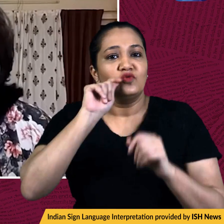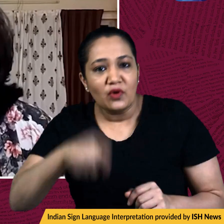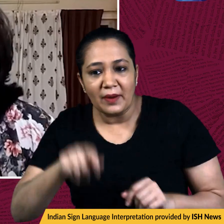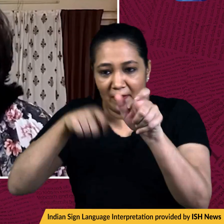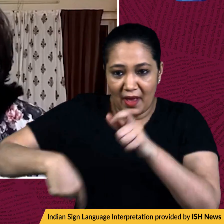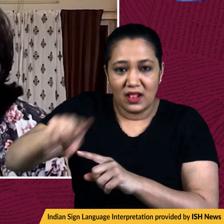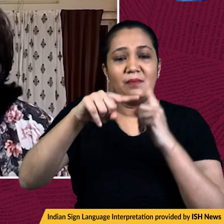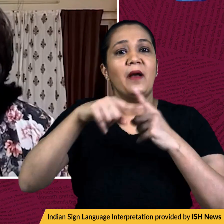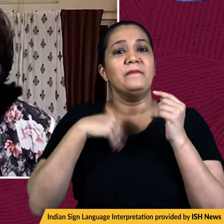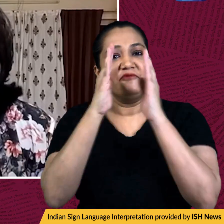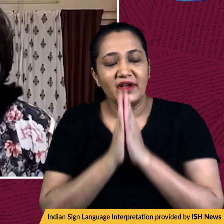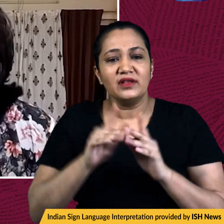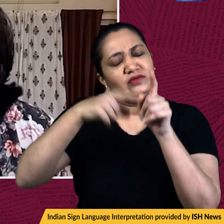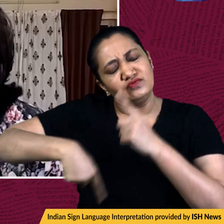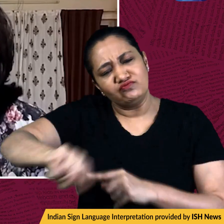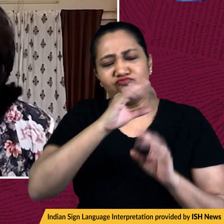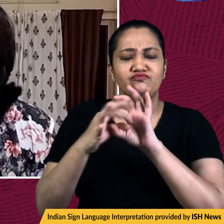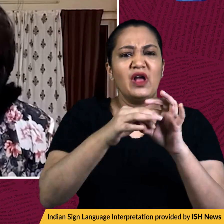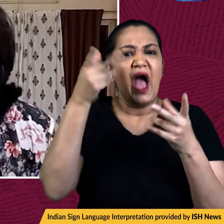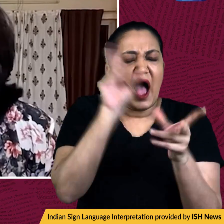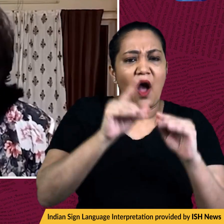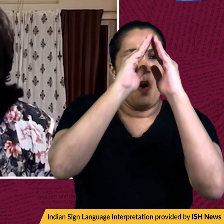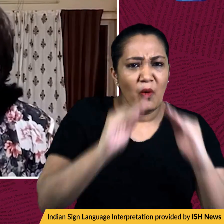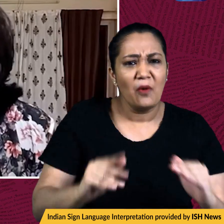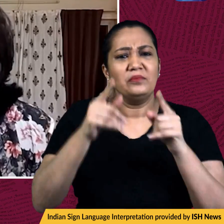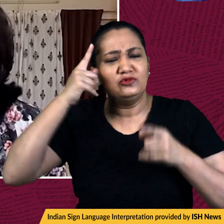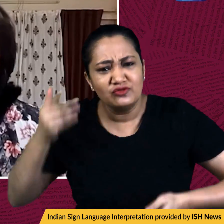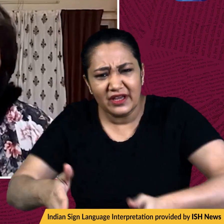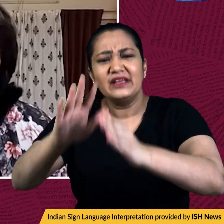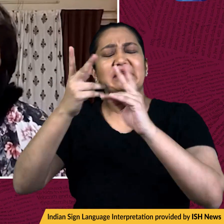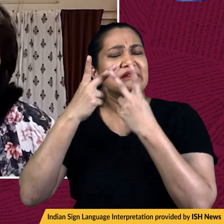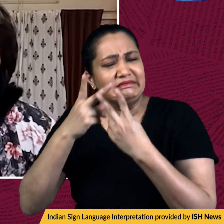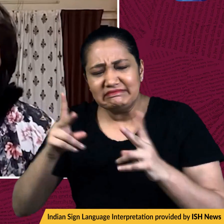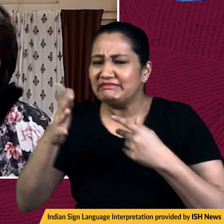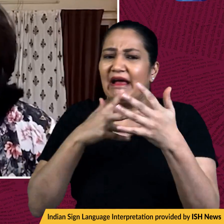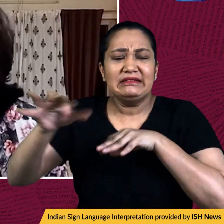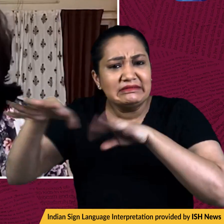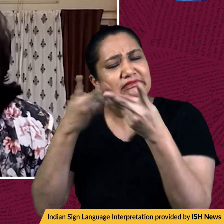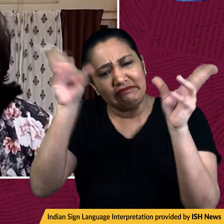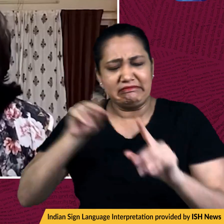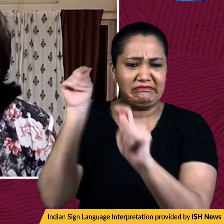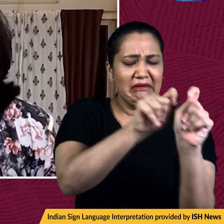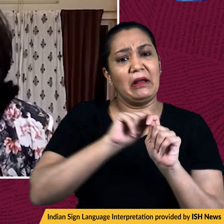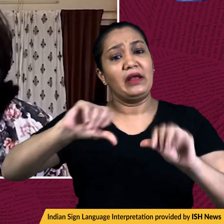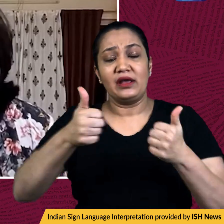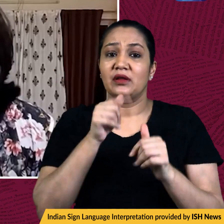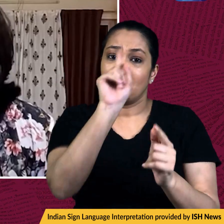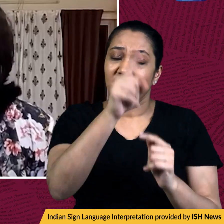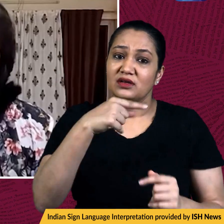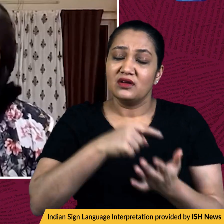God, belief in people. We will rebuild every single house, every single street, every single city. And we're telling Russia, learn the